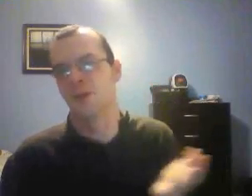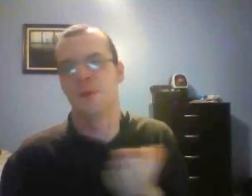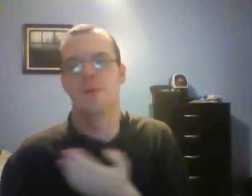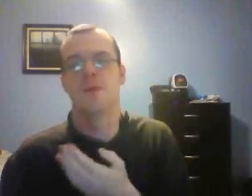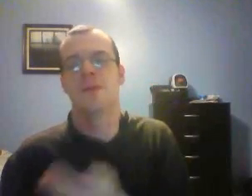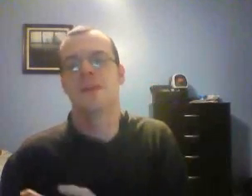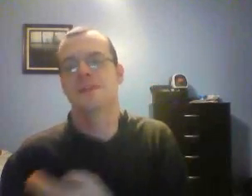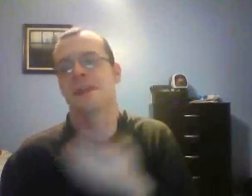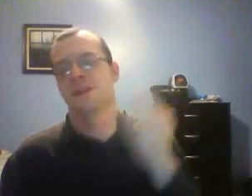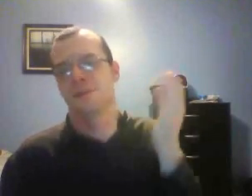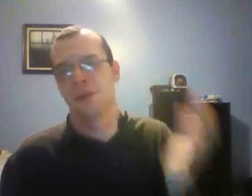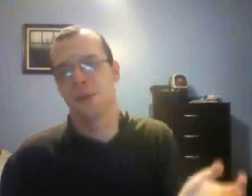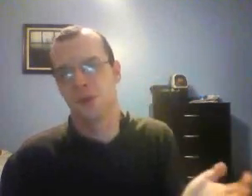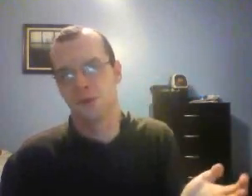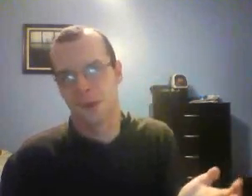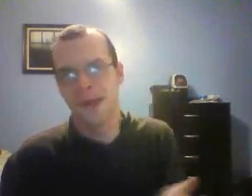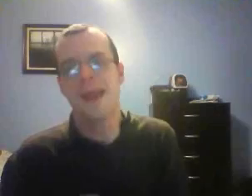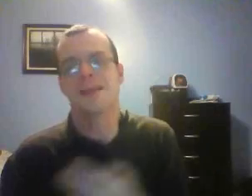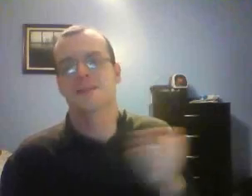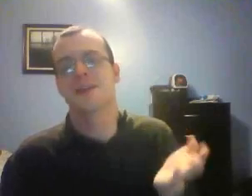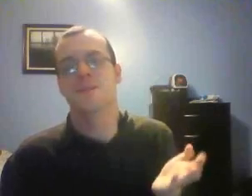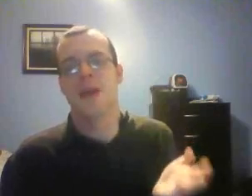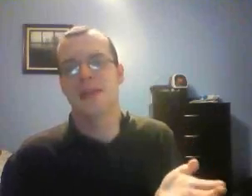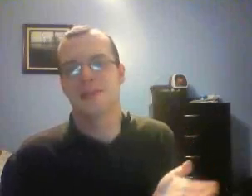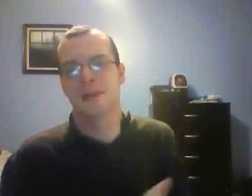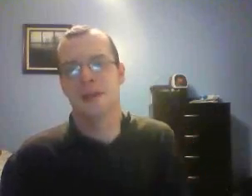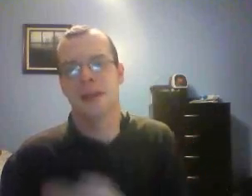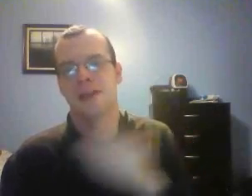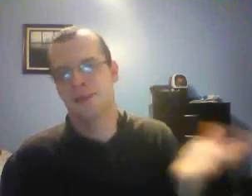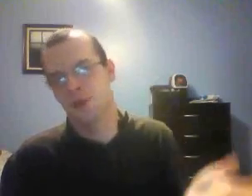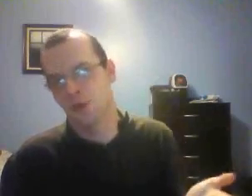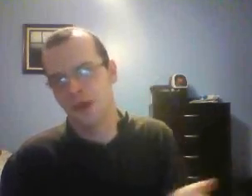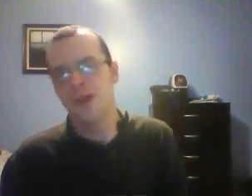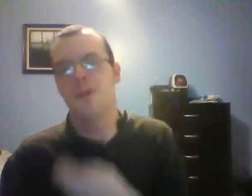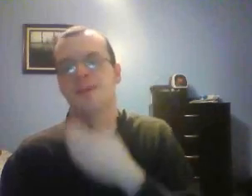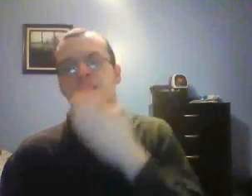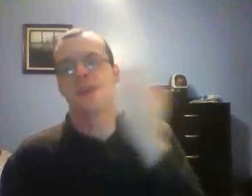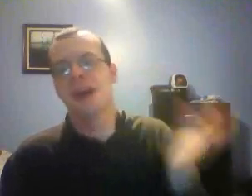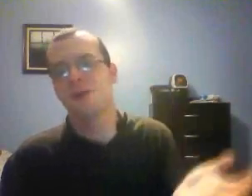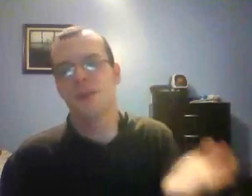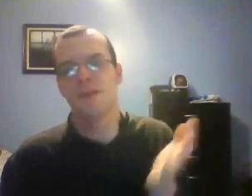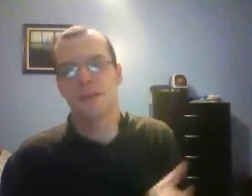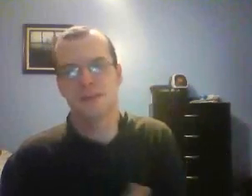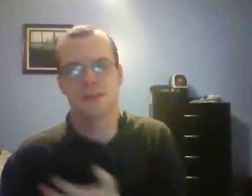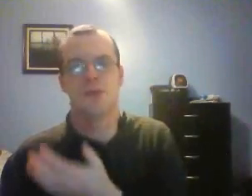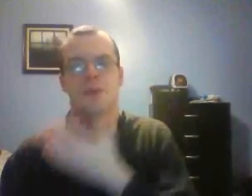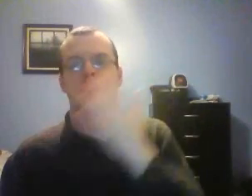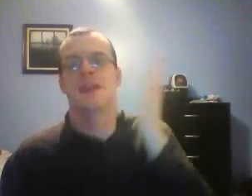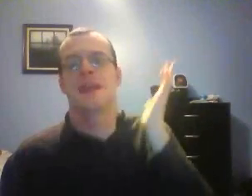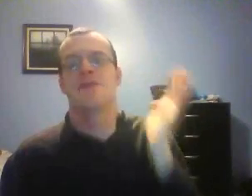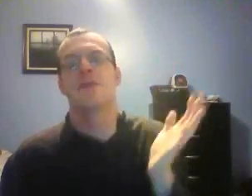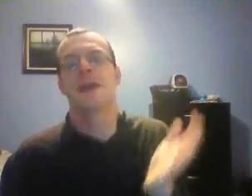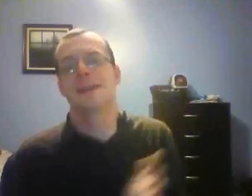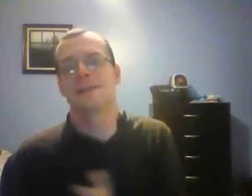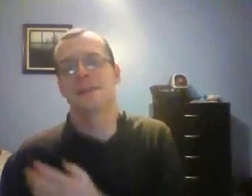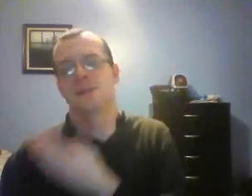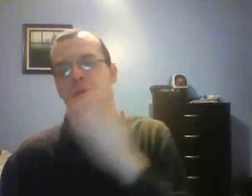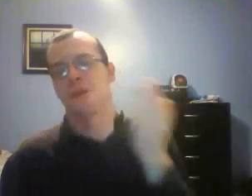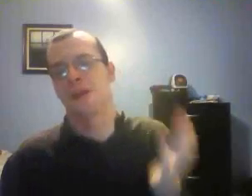going to be one thing that's kind of just blown over as time passes on and gets old, because the novelty of this is going to be an everlasting sort of